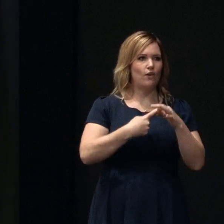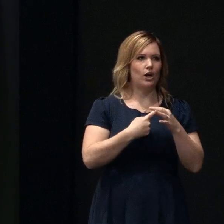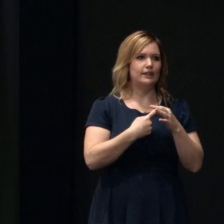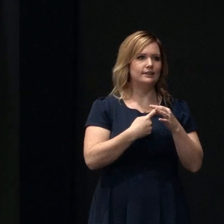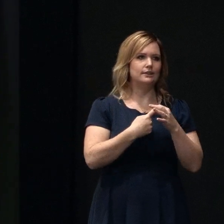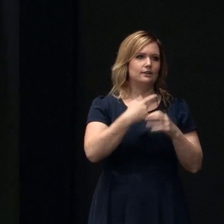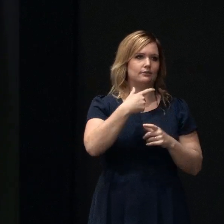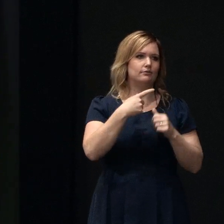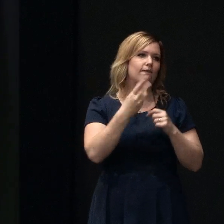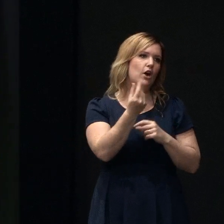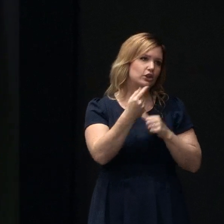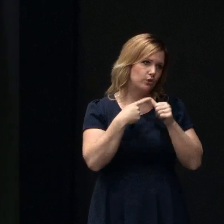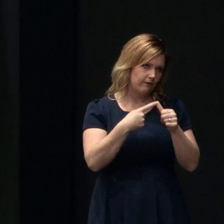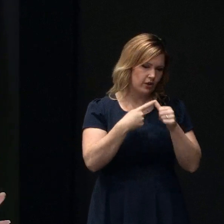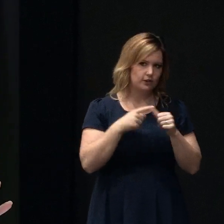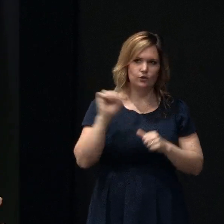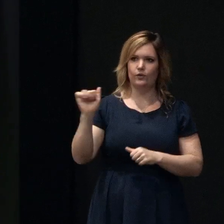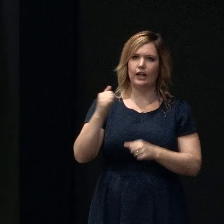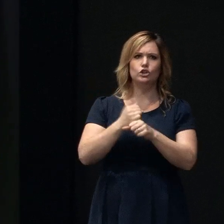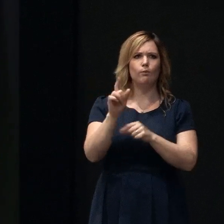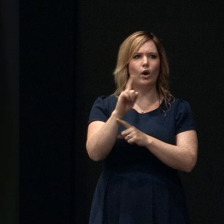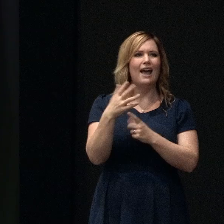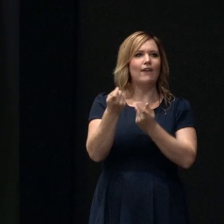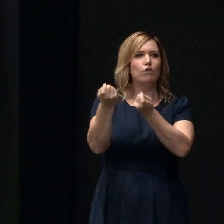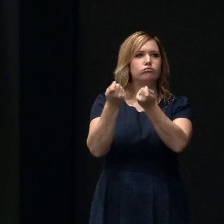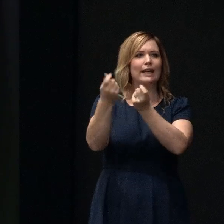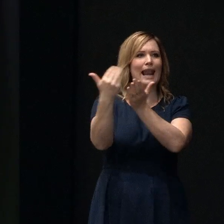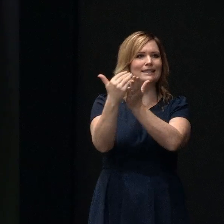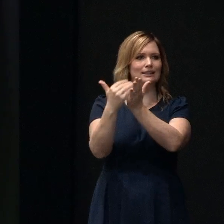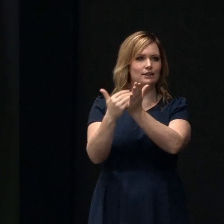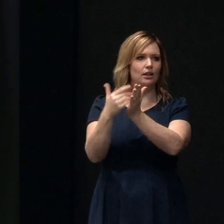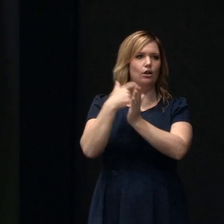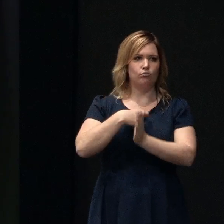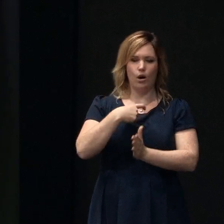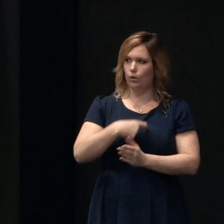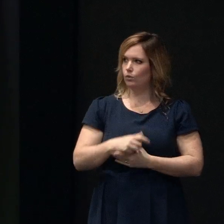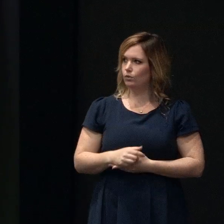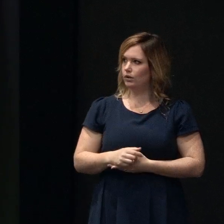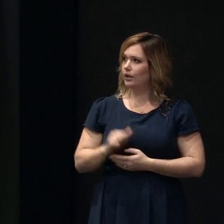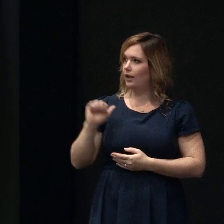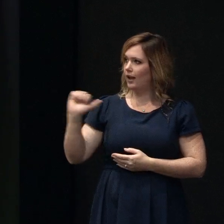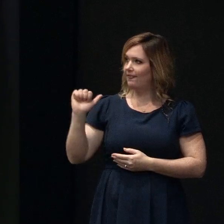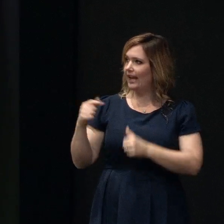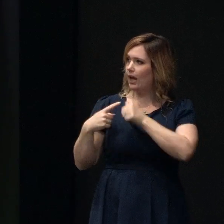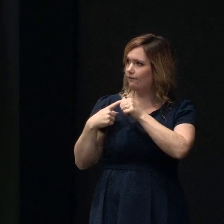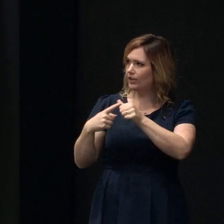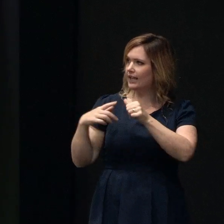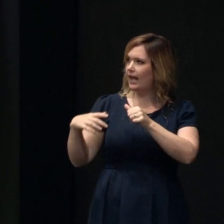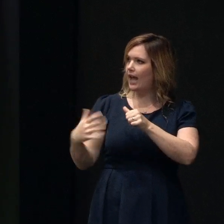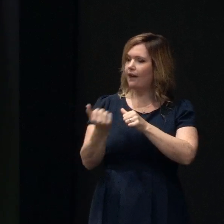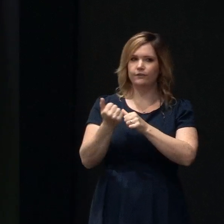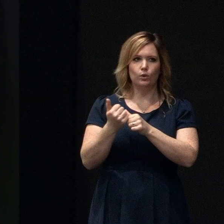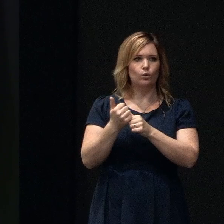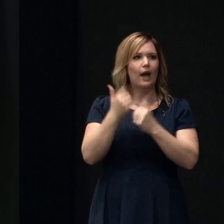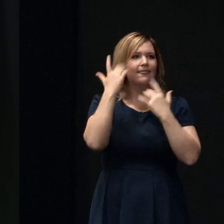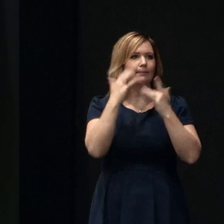financial advisor it's a it's a it's a regulated role it requires the first principle of the advice is that they must act in the client's best